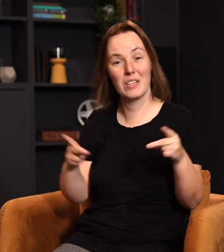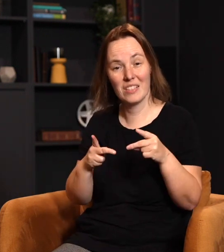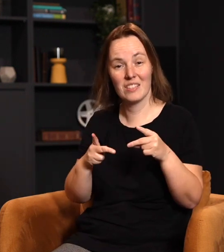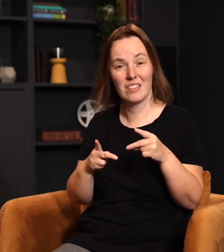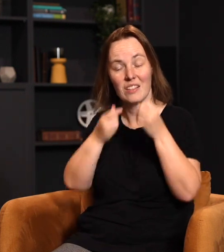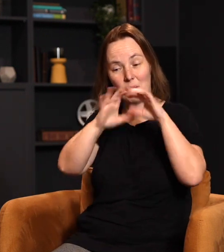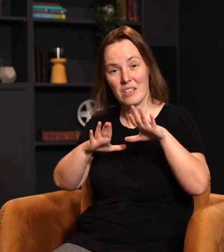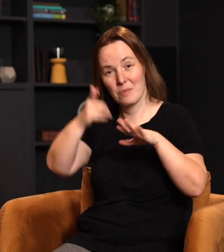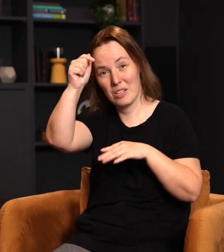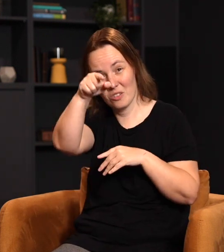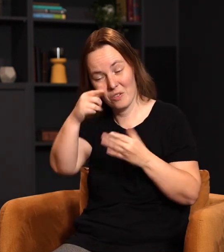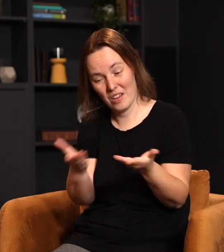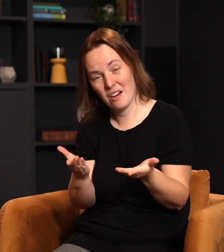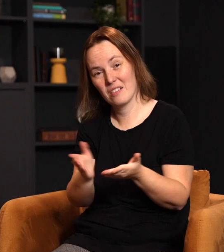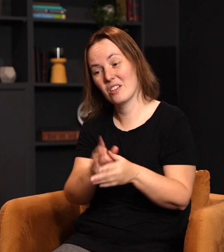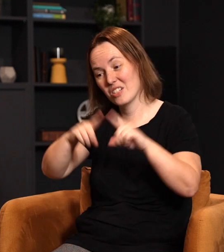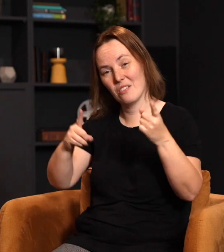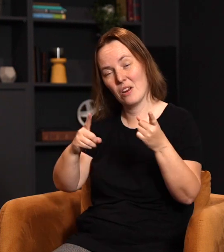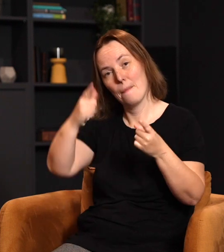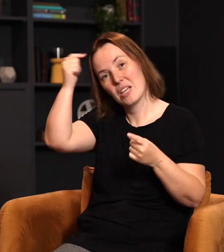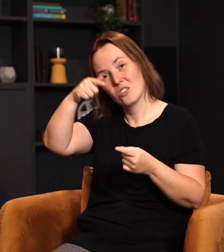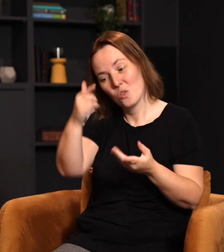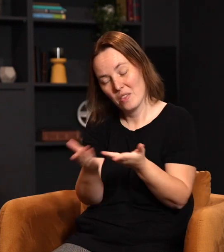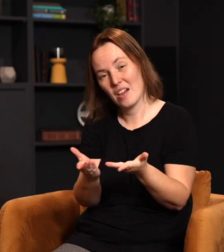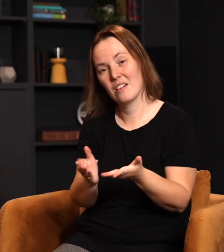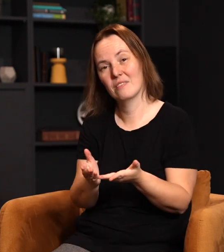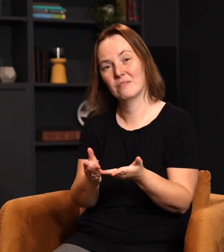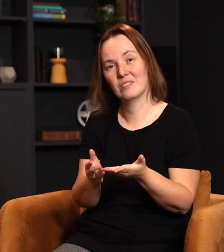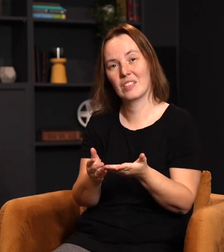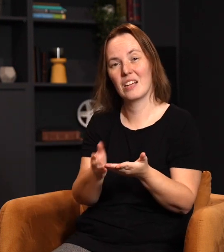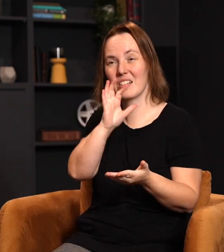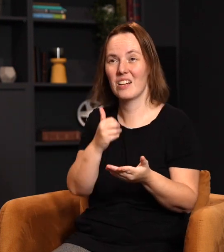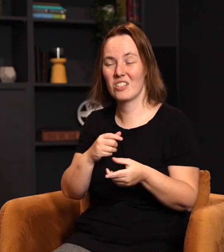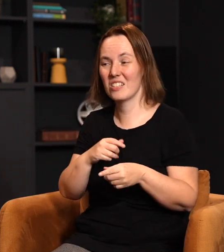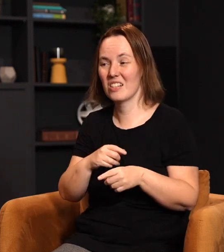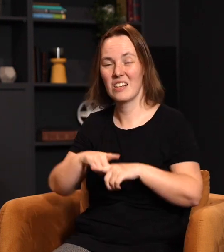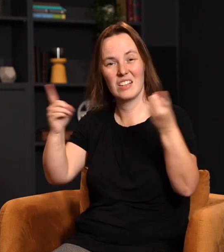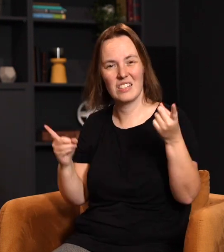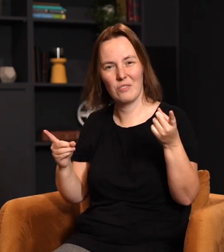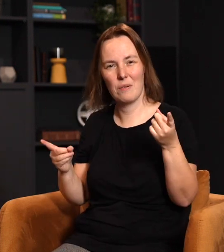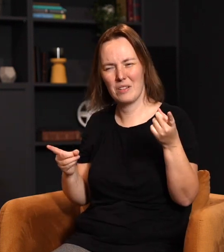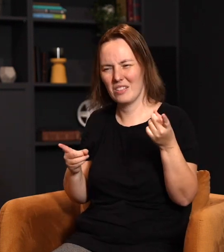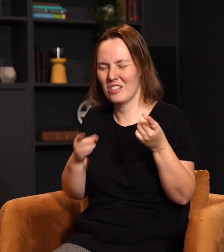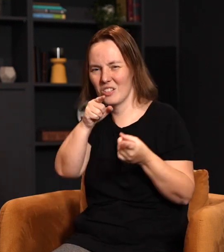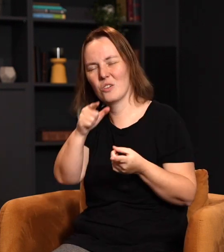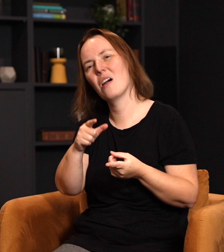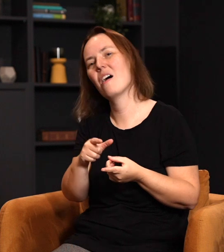workplaces that are blessed because you're there. They are different because you are there. It's not just different because you have a different work ethic,